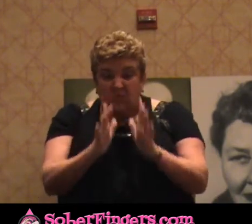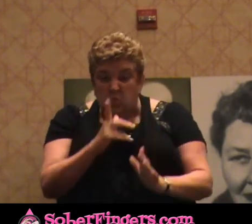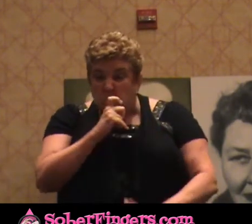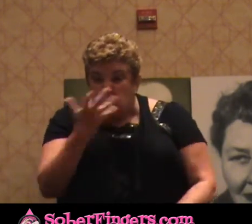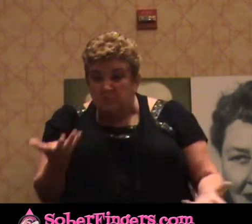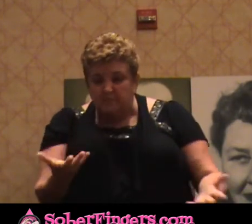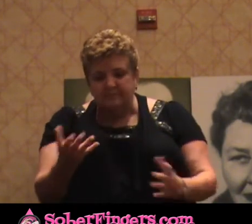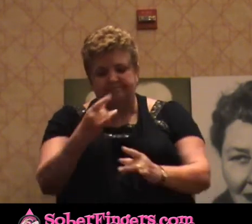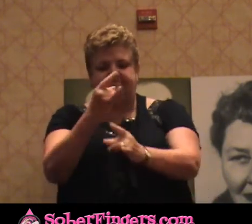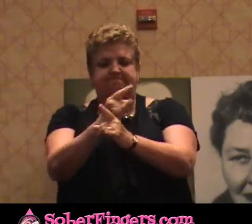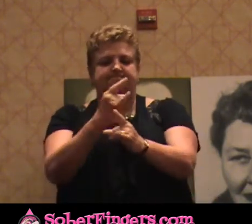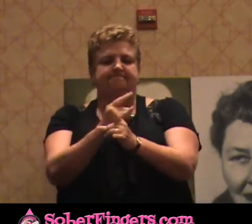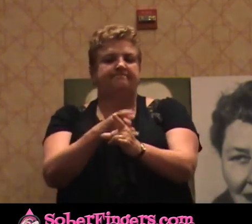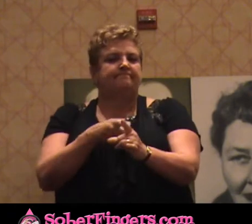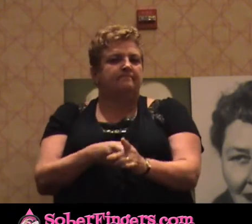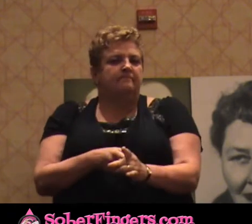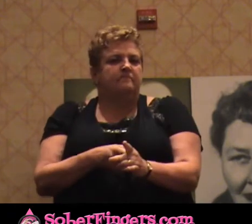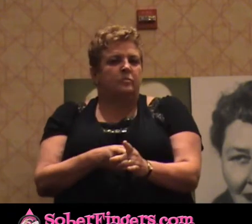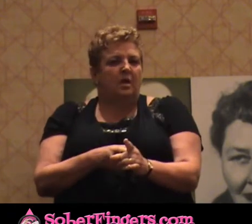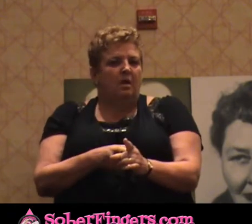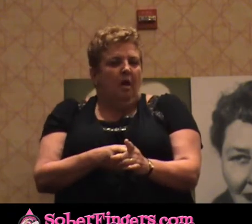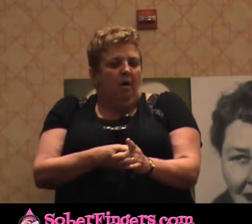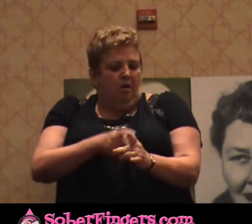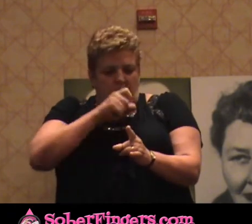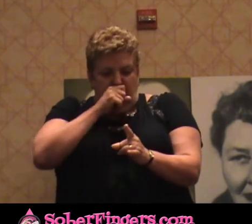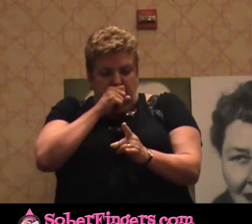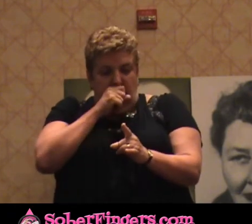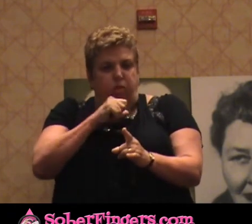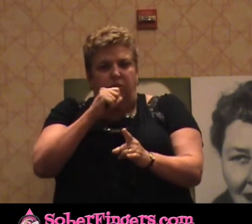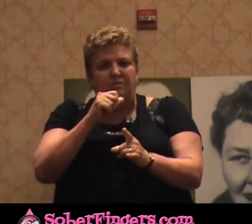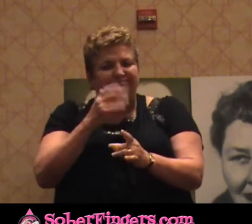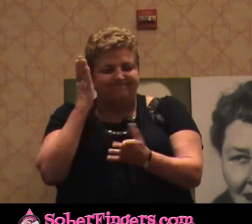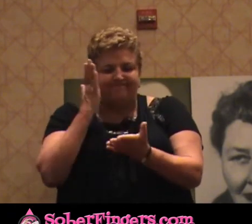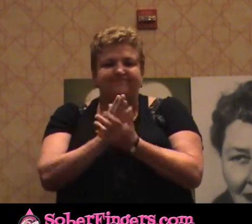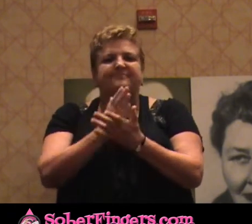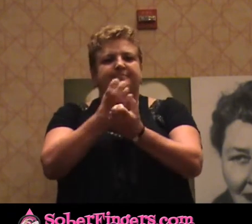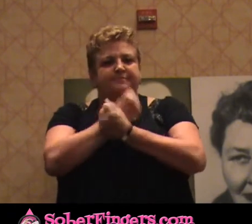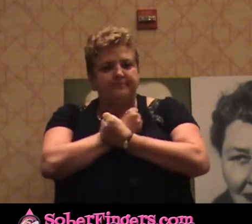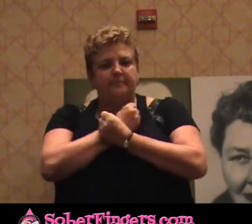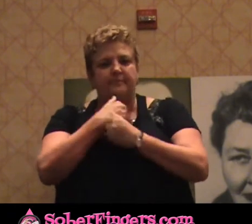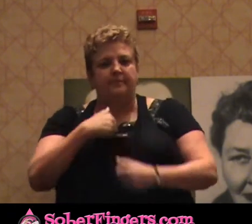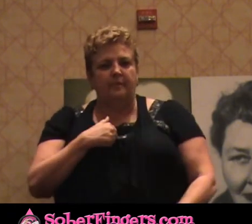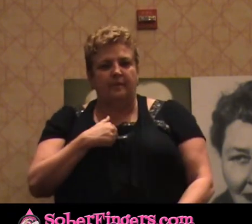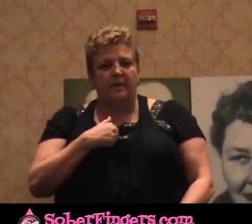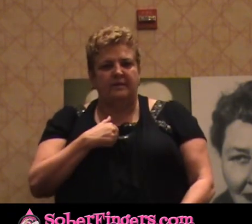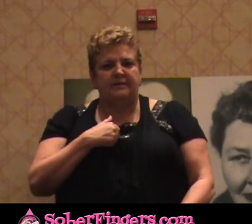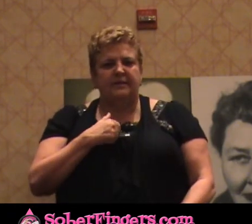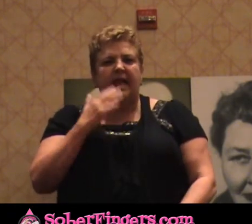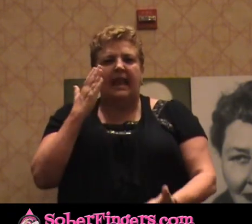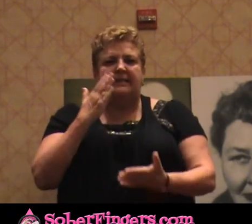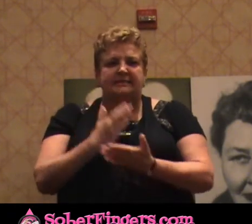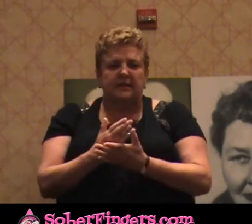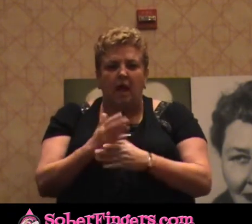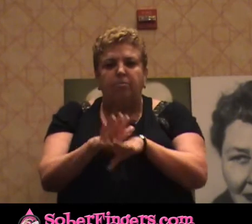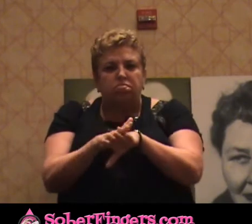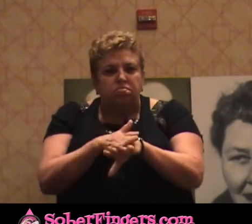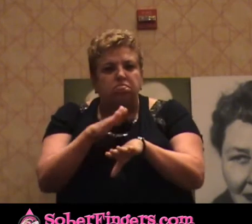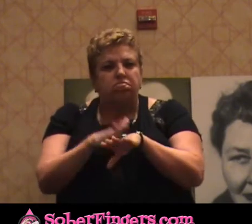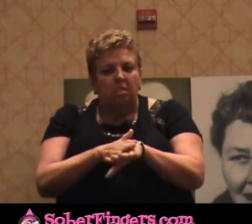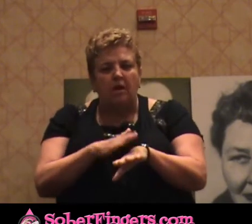At the age of 24, my alcohol stopped loving me. And it stopped stroking me. And it